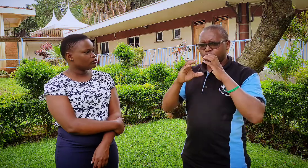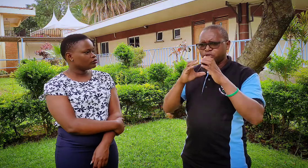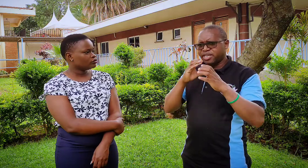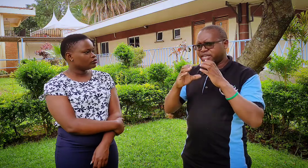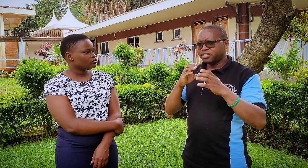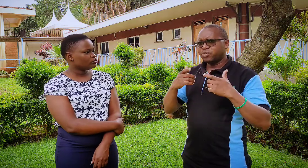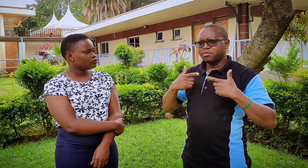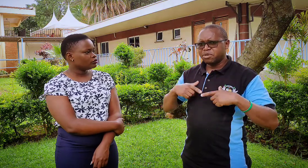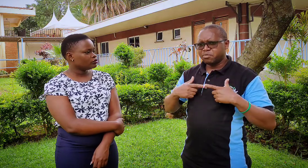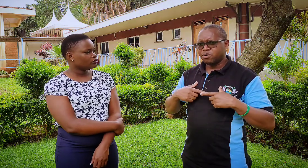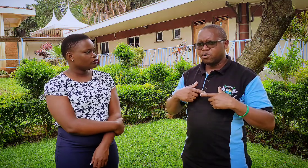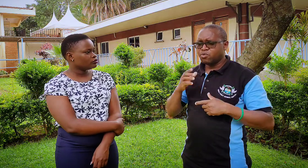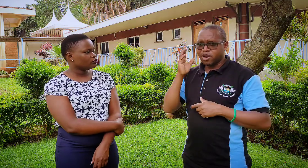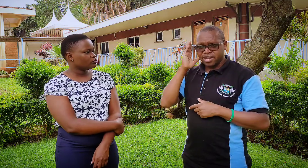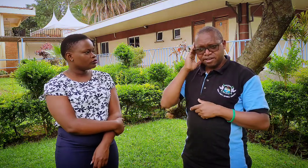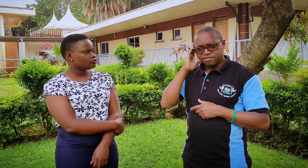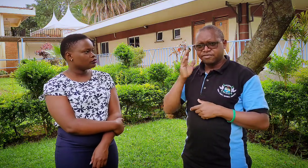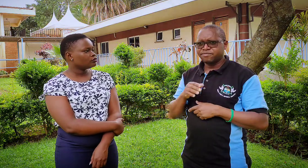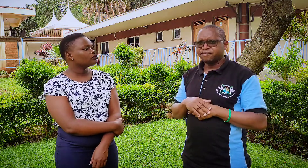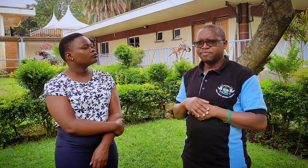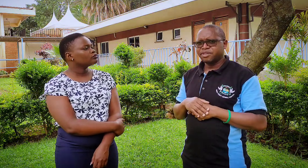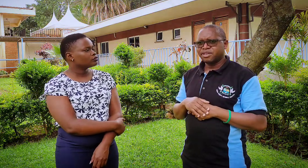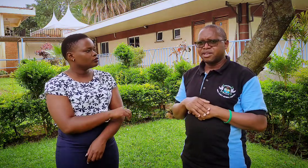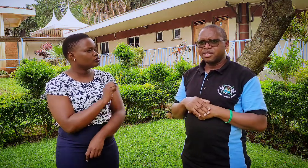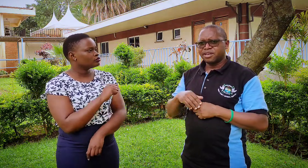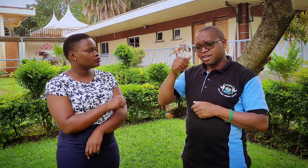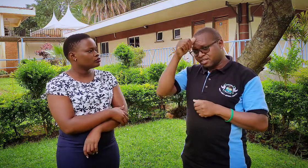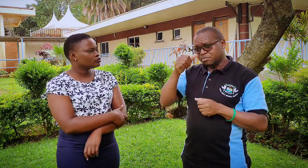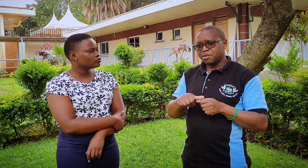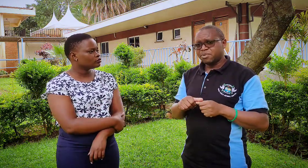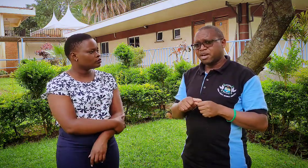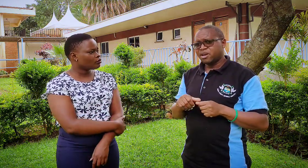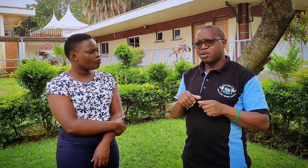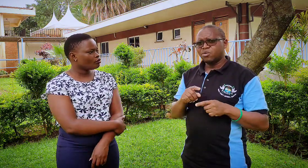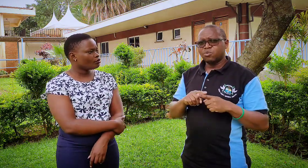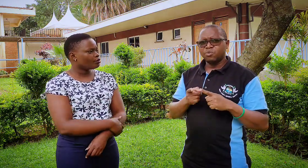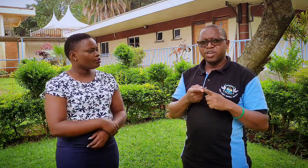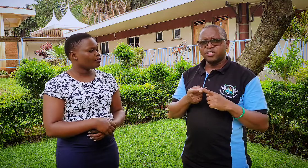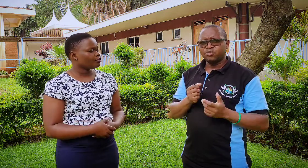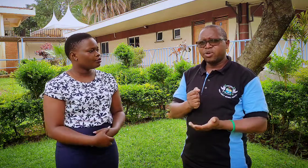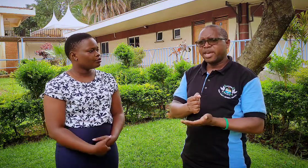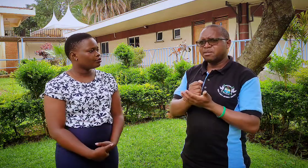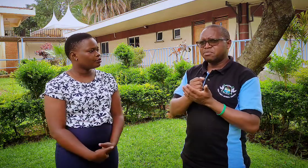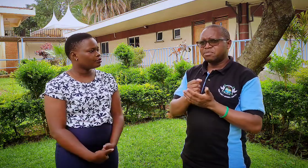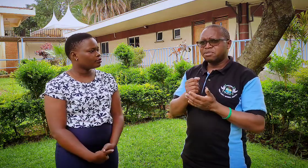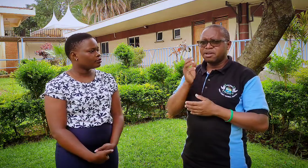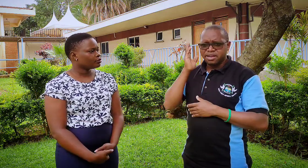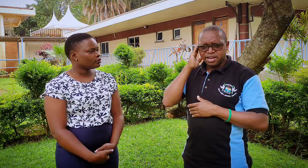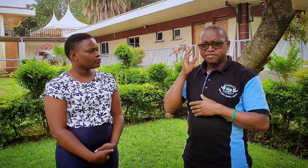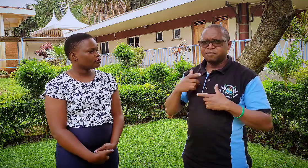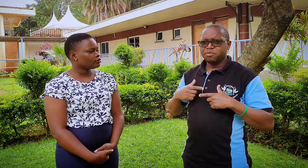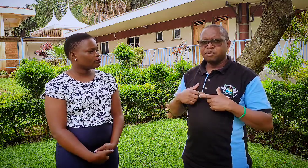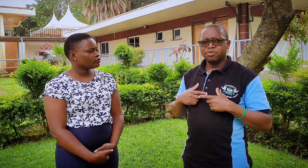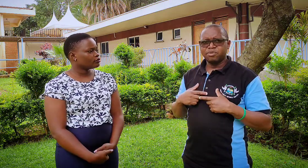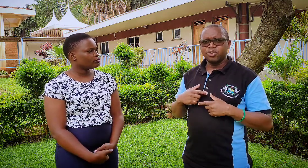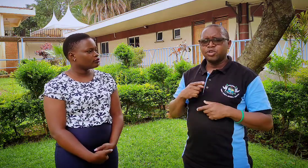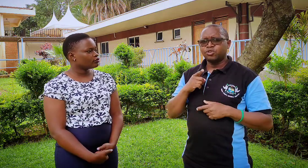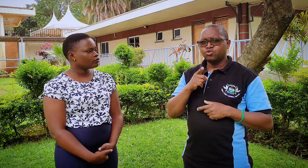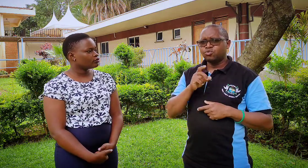communicate with people who are deaf. And remember, when you help deaf people, you